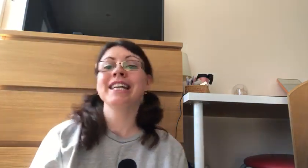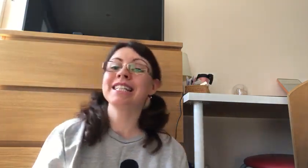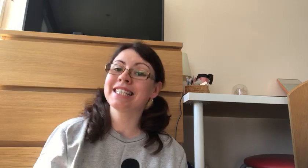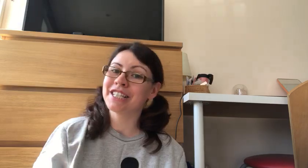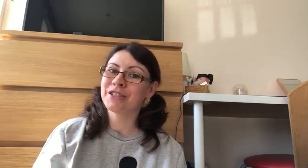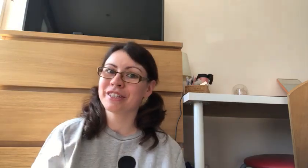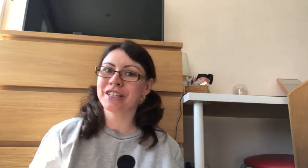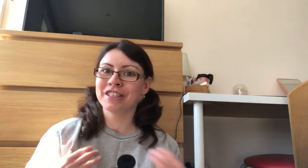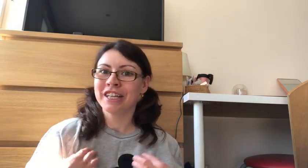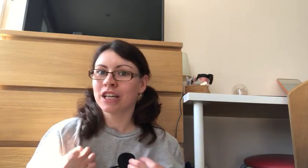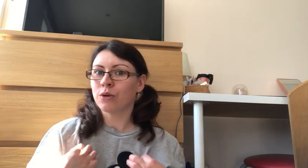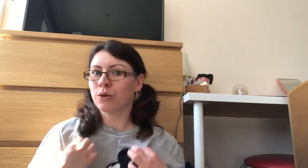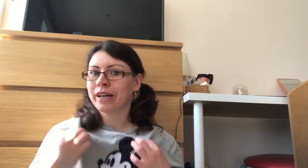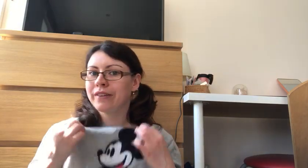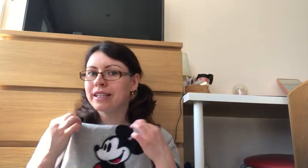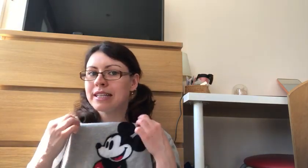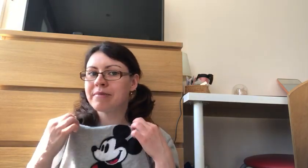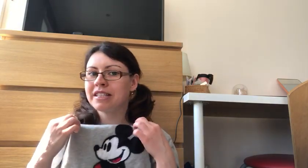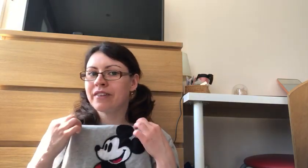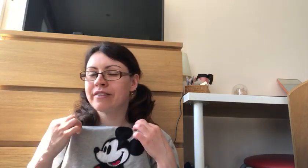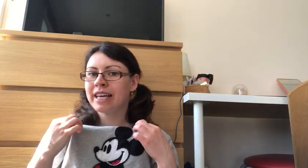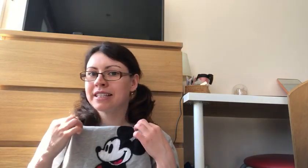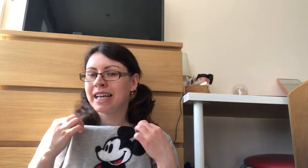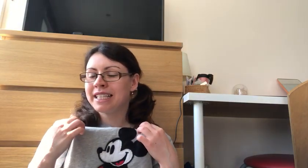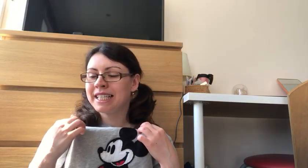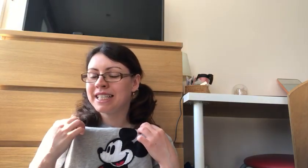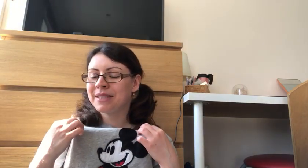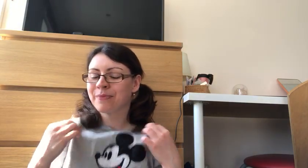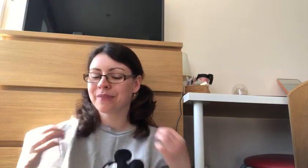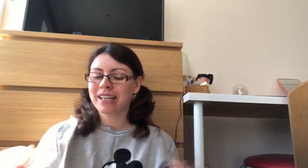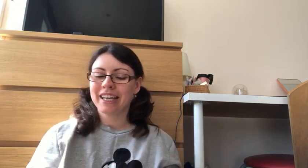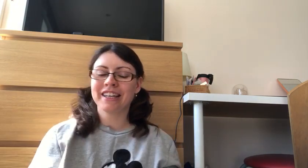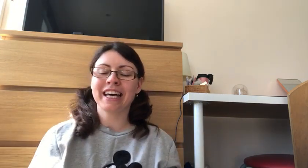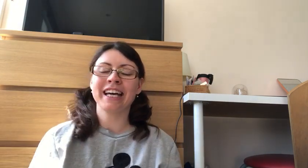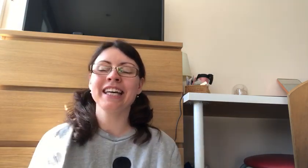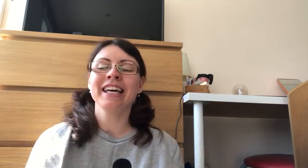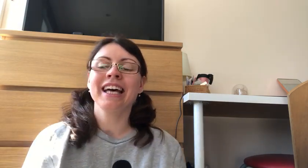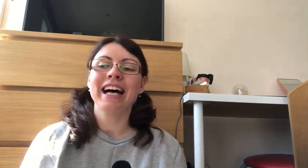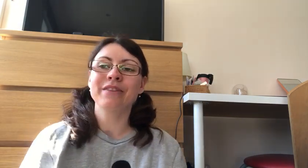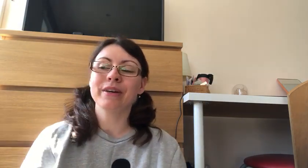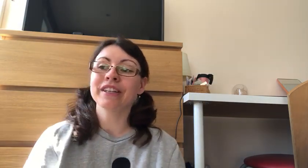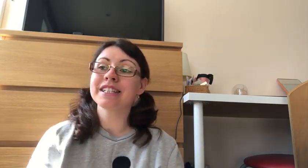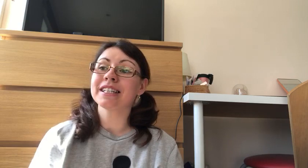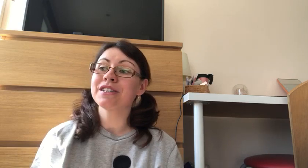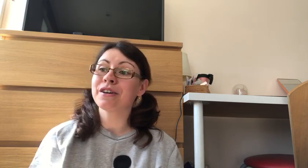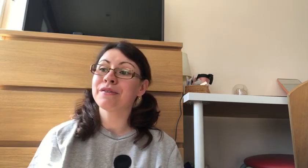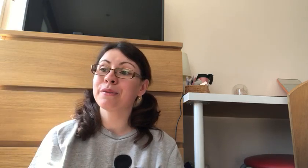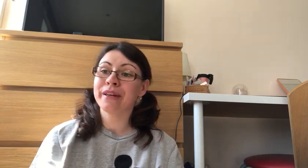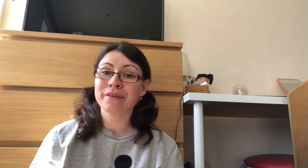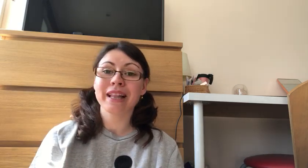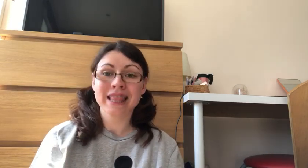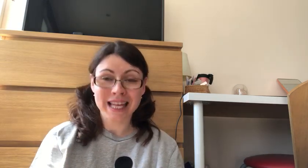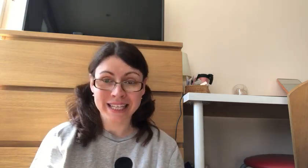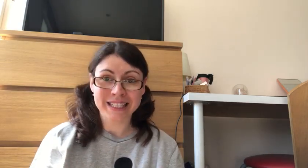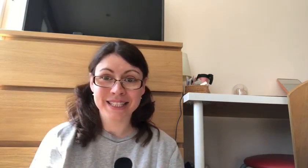is nursery turn oh i think somebody's very excited okay and we're gonna start off with lions